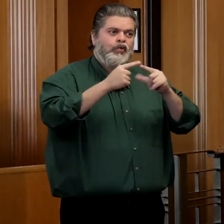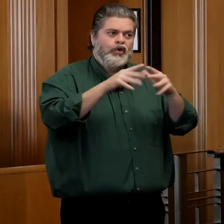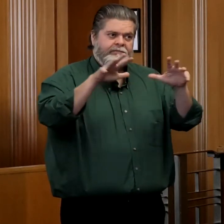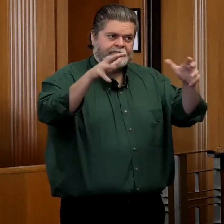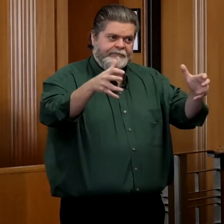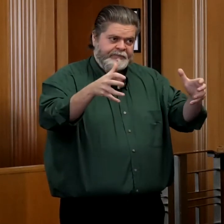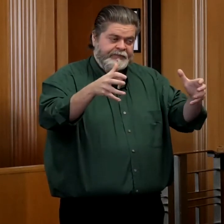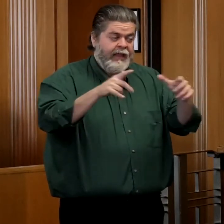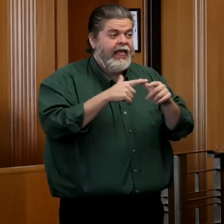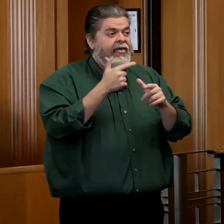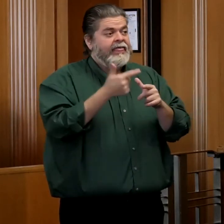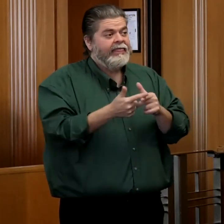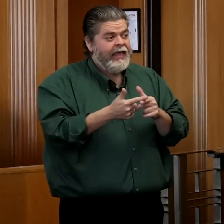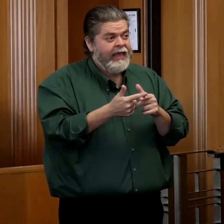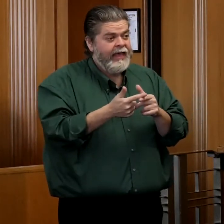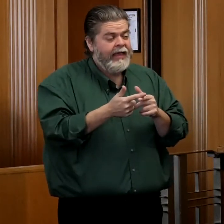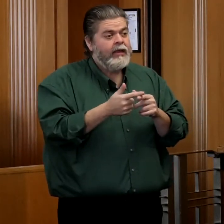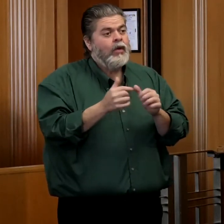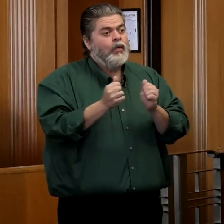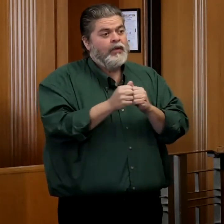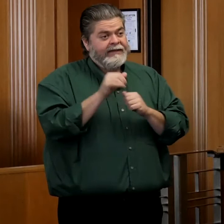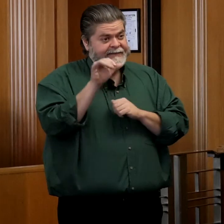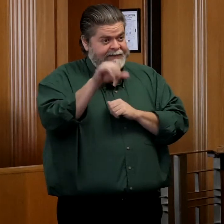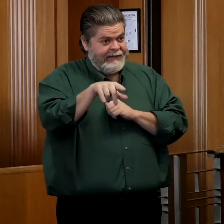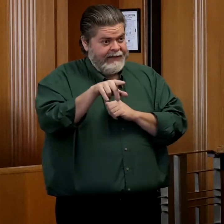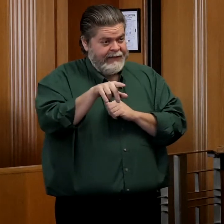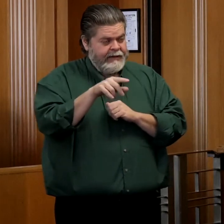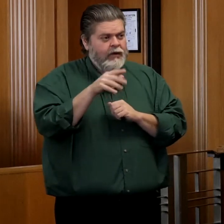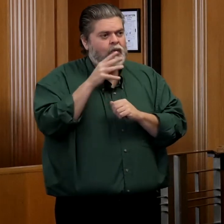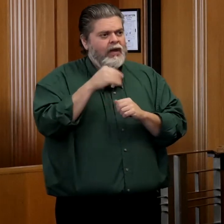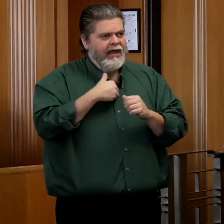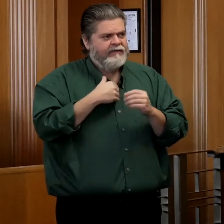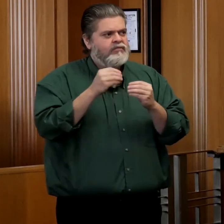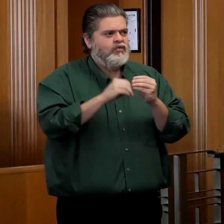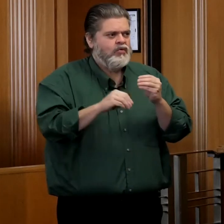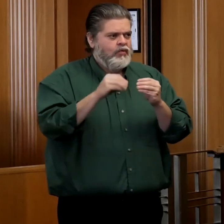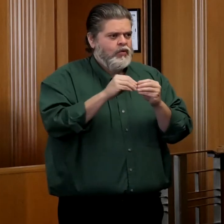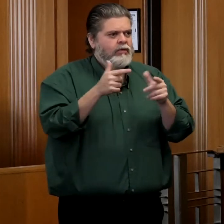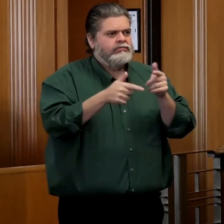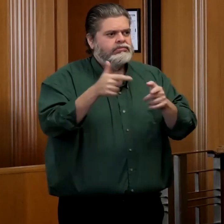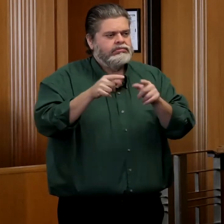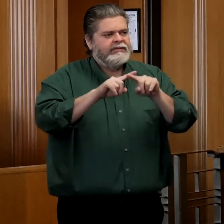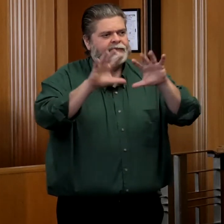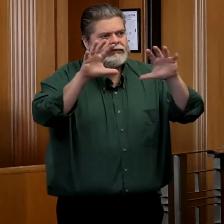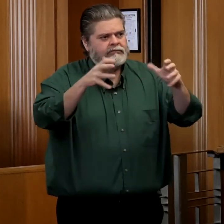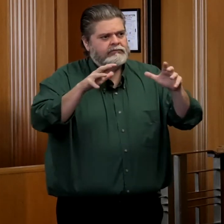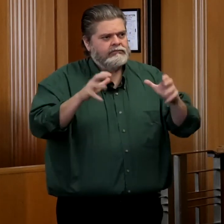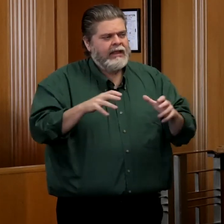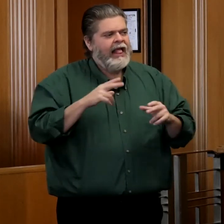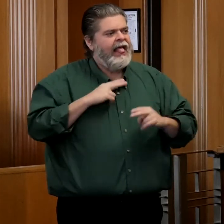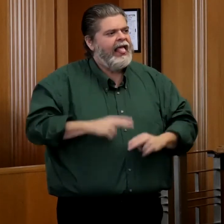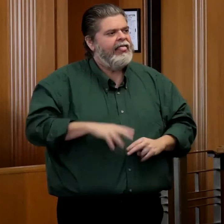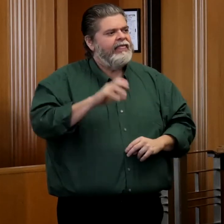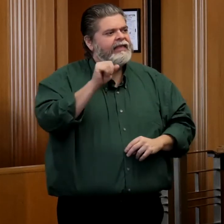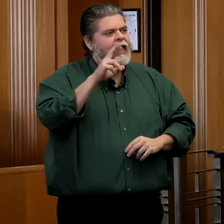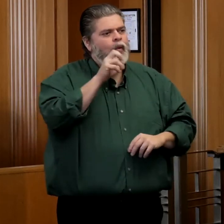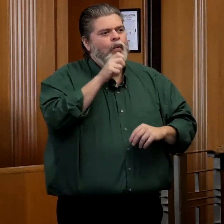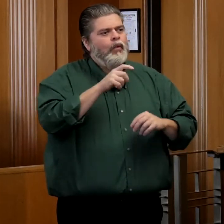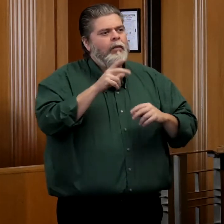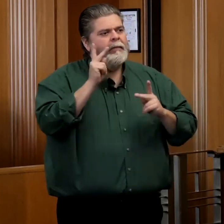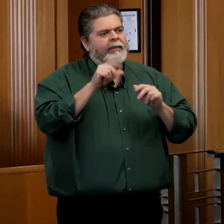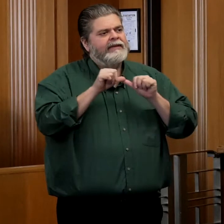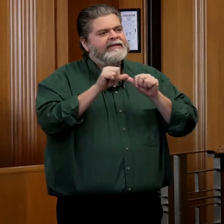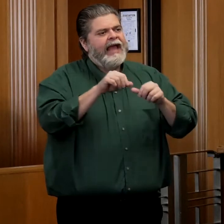And then along with that in the upcoming allocations will also be healthcare residents so it's really,